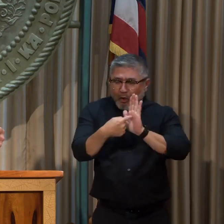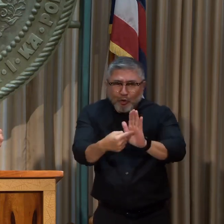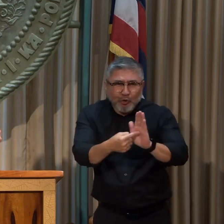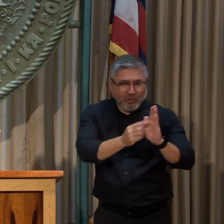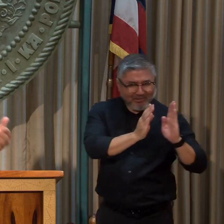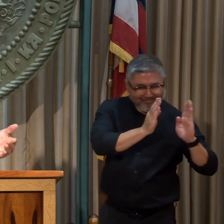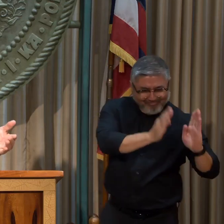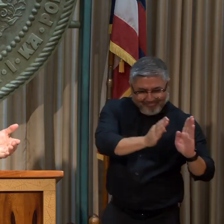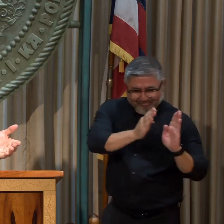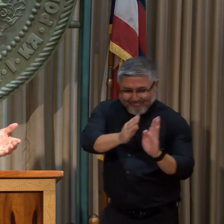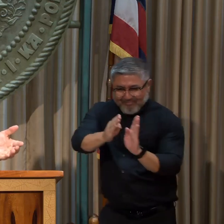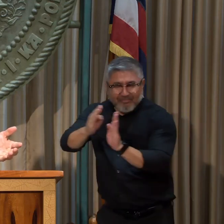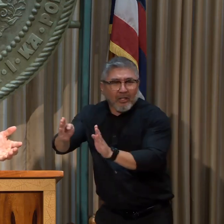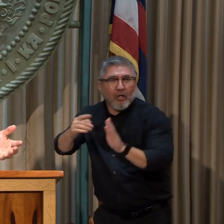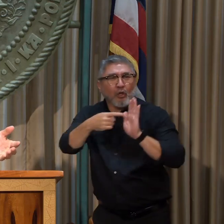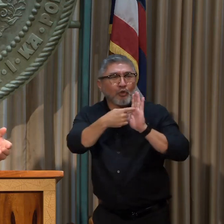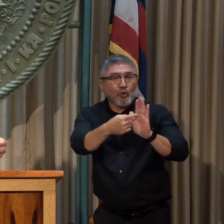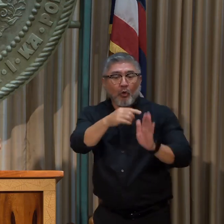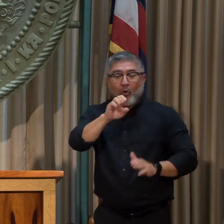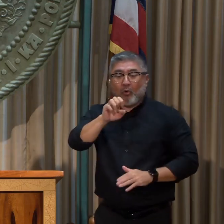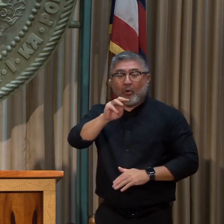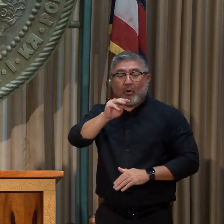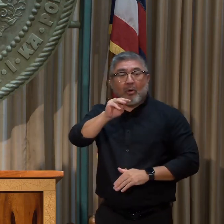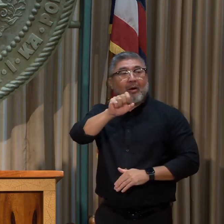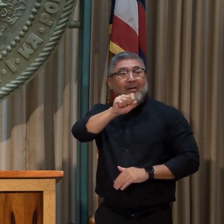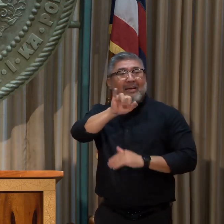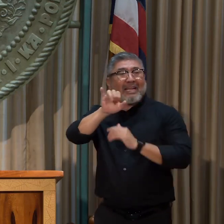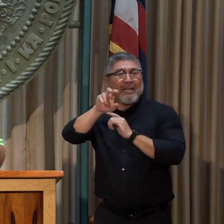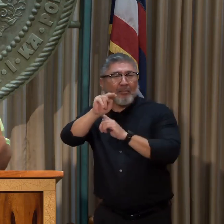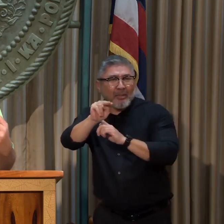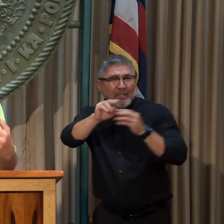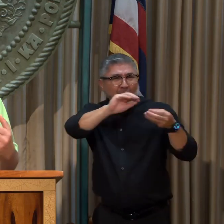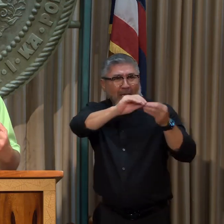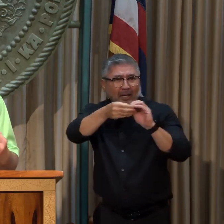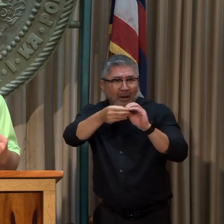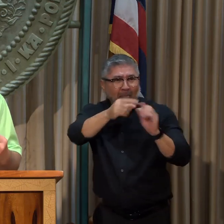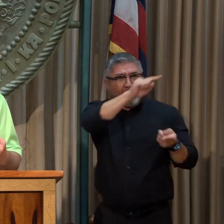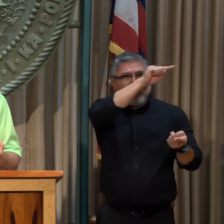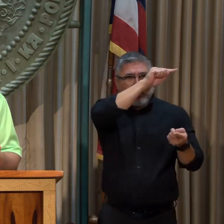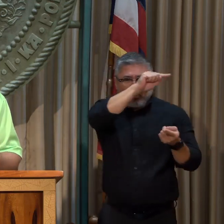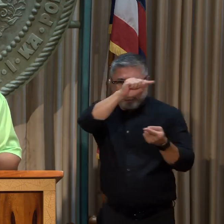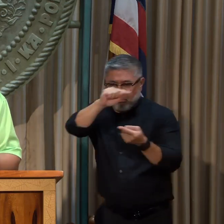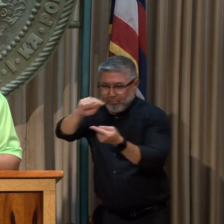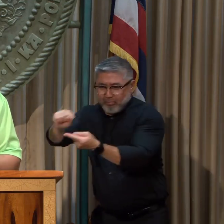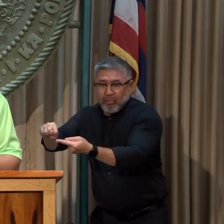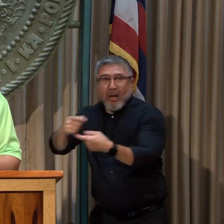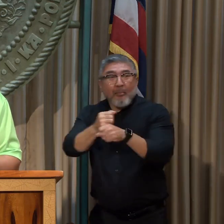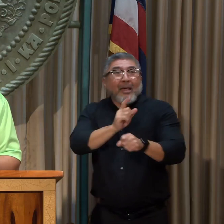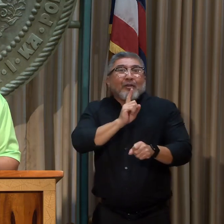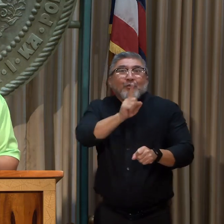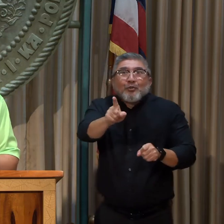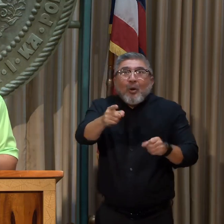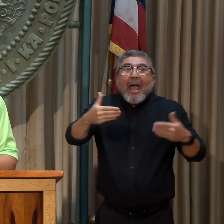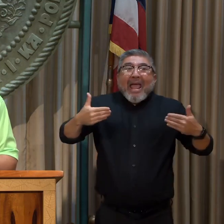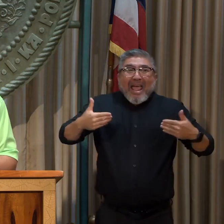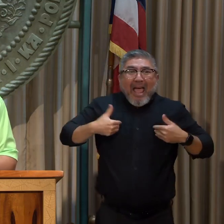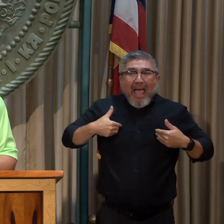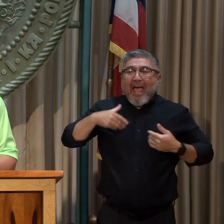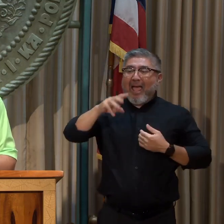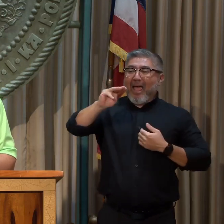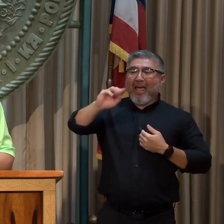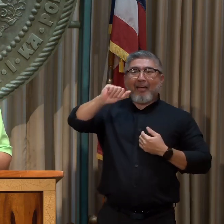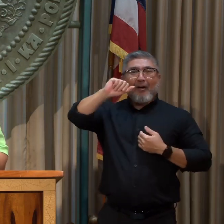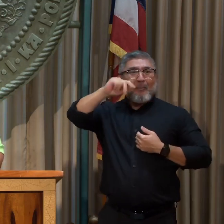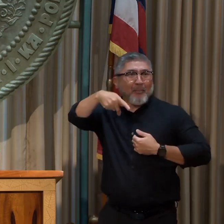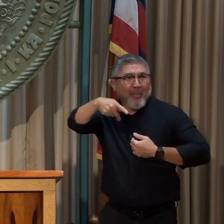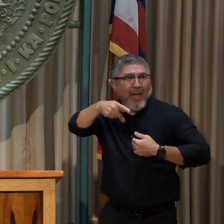GHG emissions on each of the initiatives that we push. Set the plan to ensure that we have a roadmap on how we move forward, that roadmap that can be updated